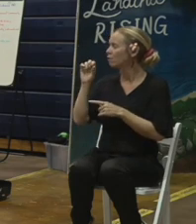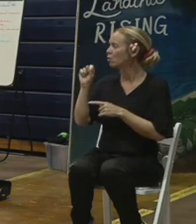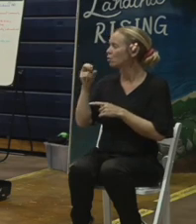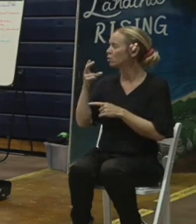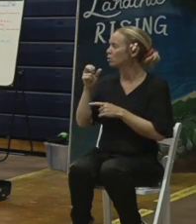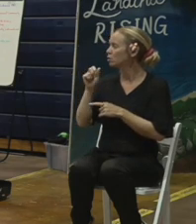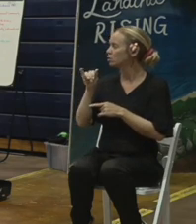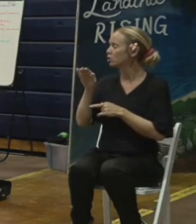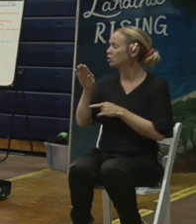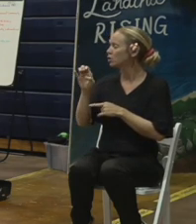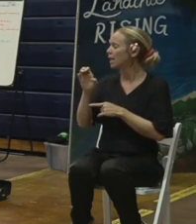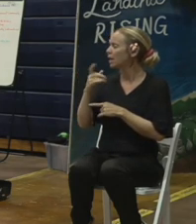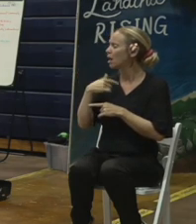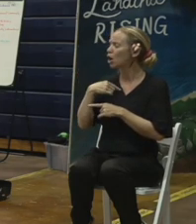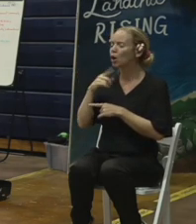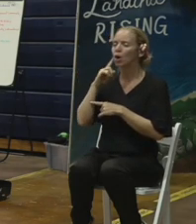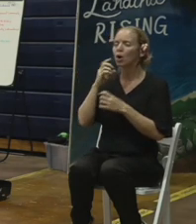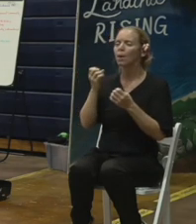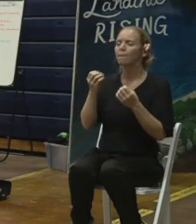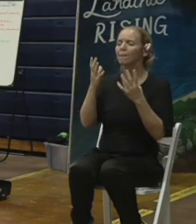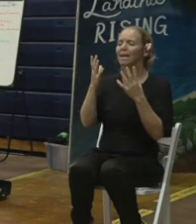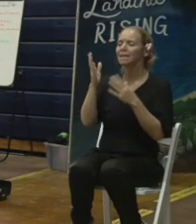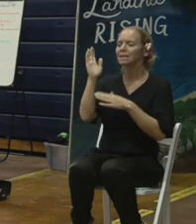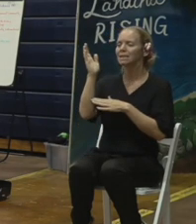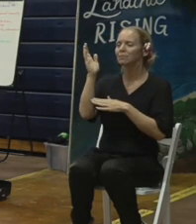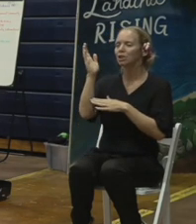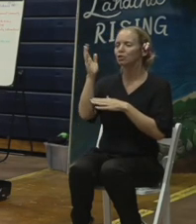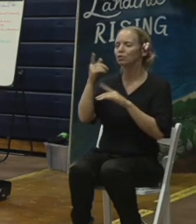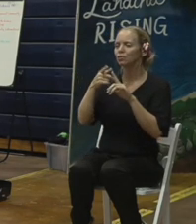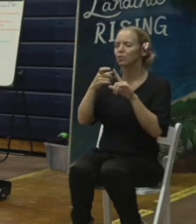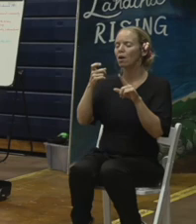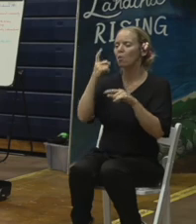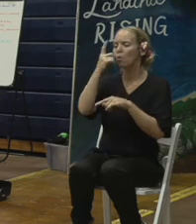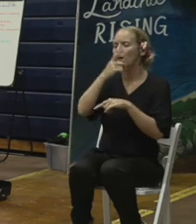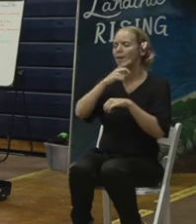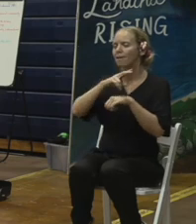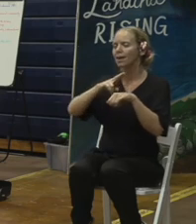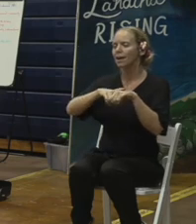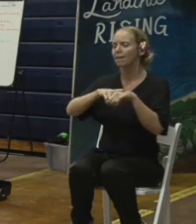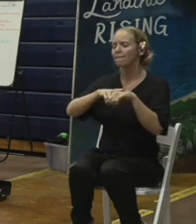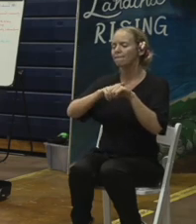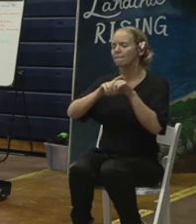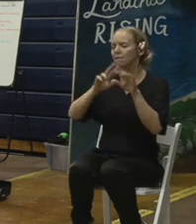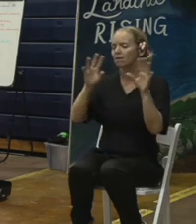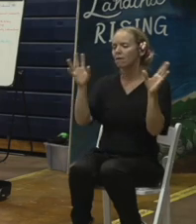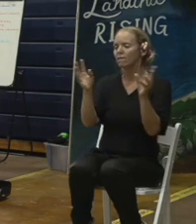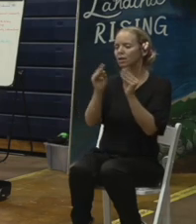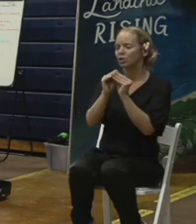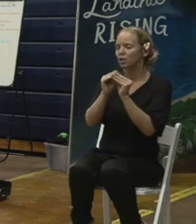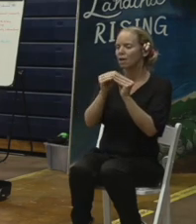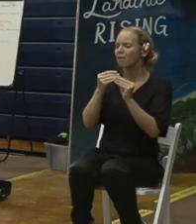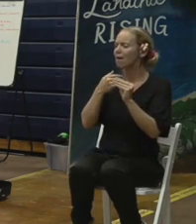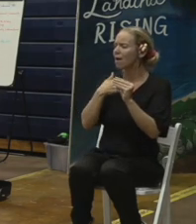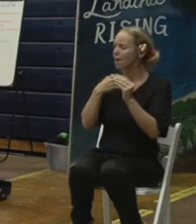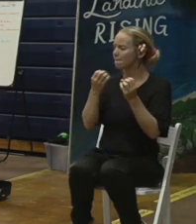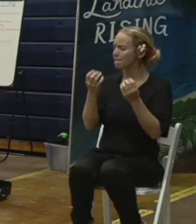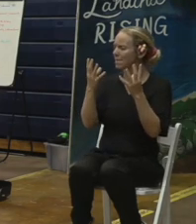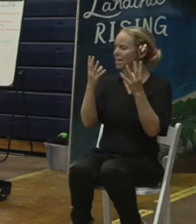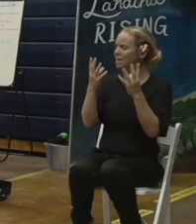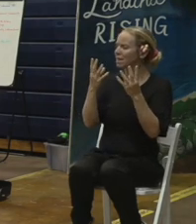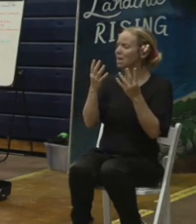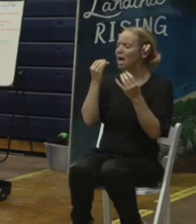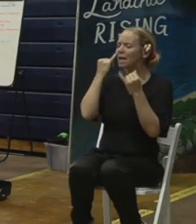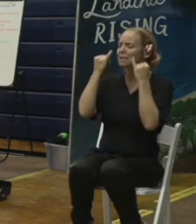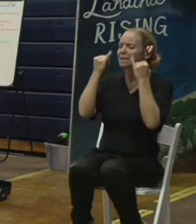Hawaiian Convention on bioremediation. They had eco-friendly solutions for the waste.